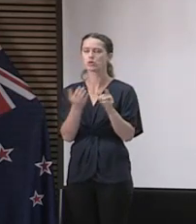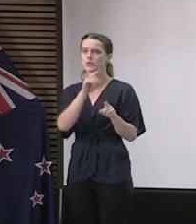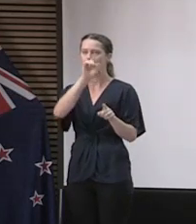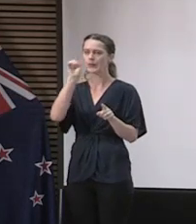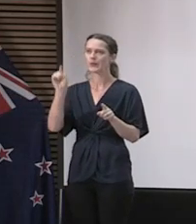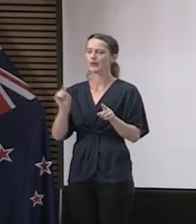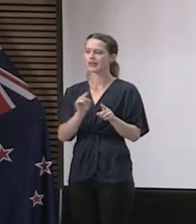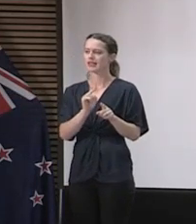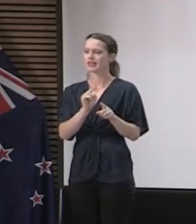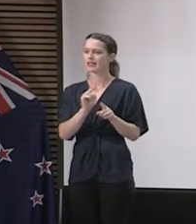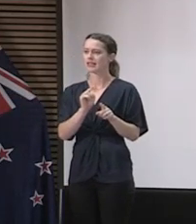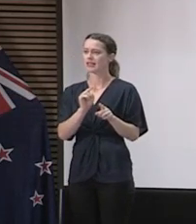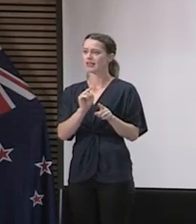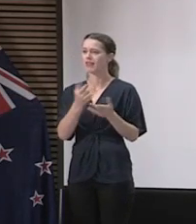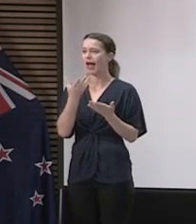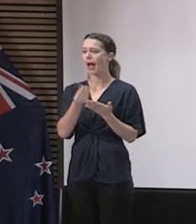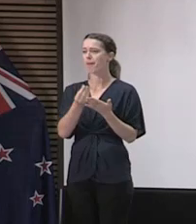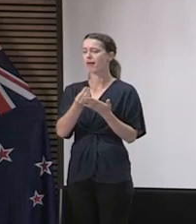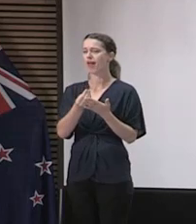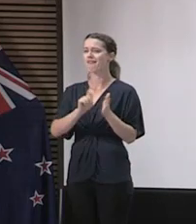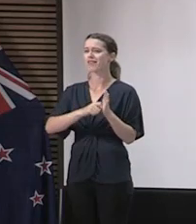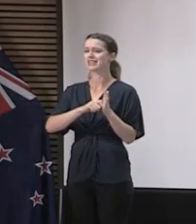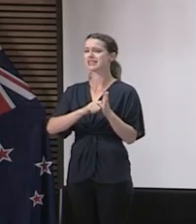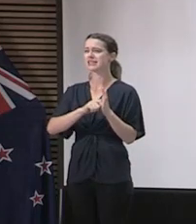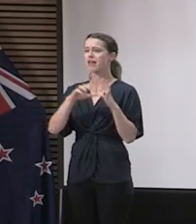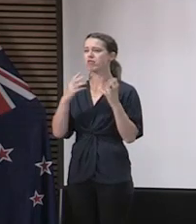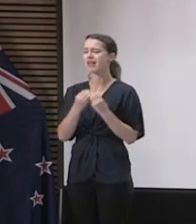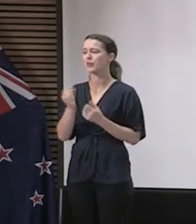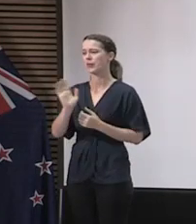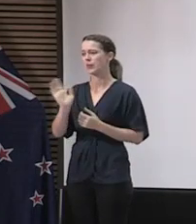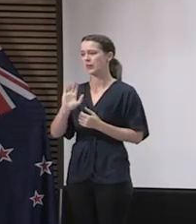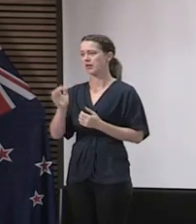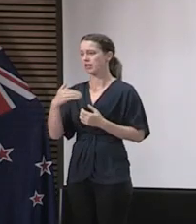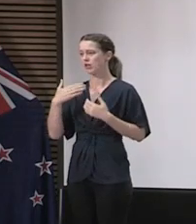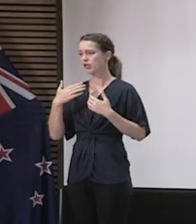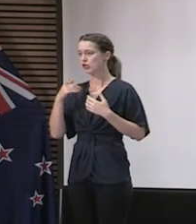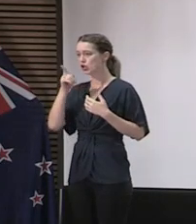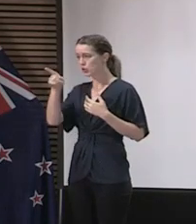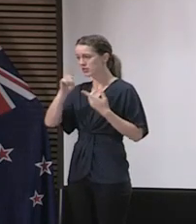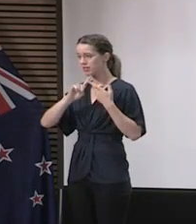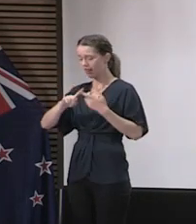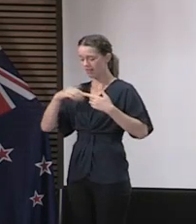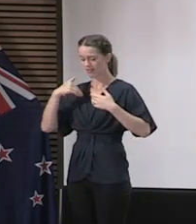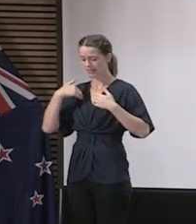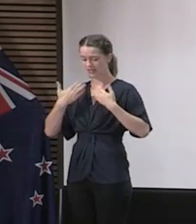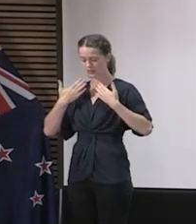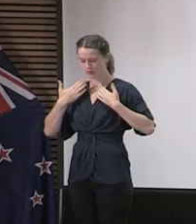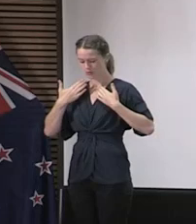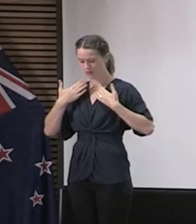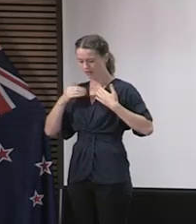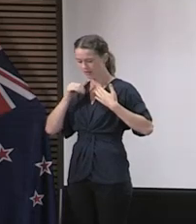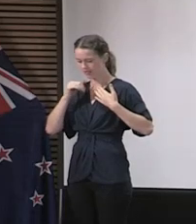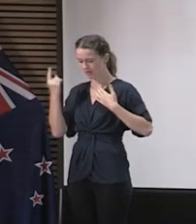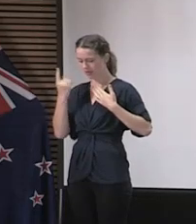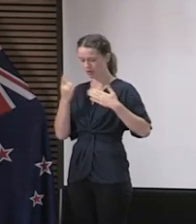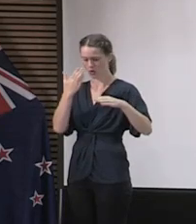is that it is not a replacement for human and one-on-one contact tracing between someone who works